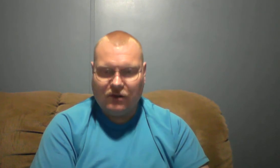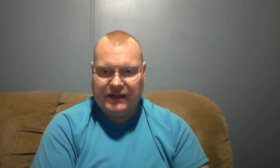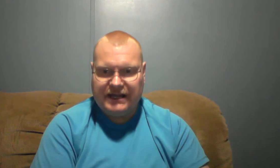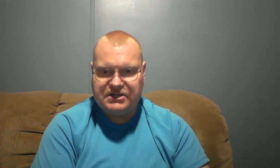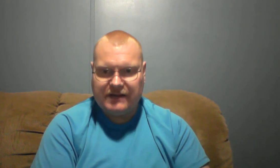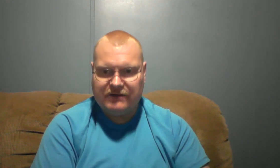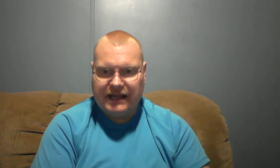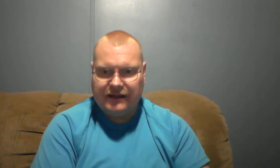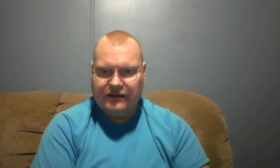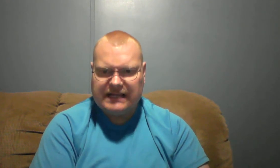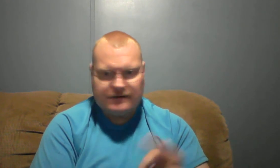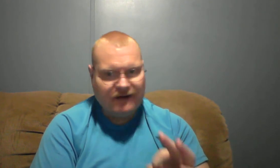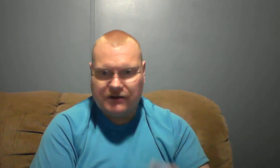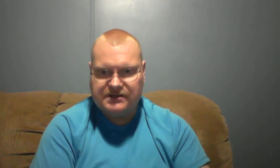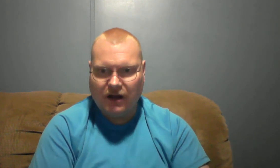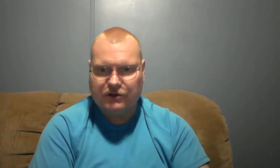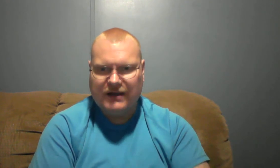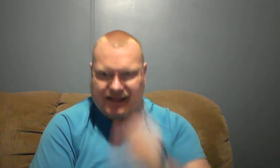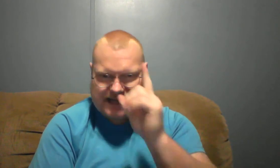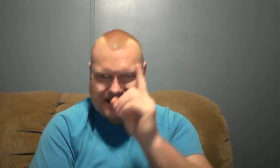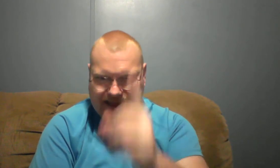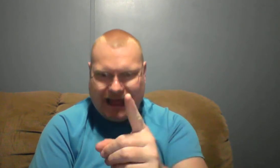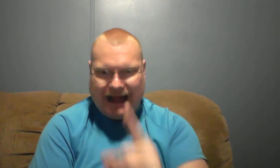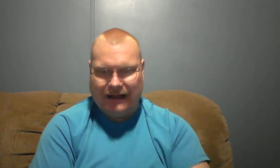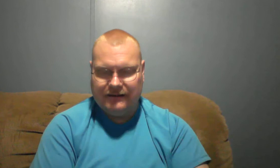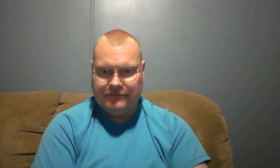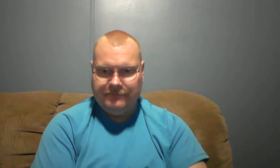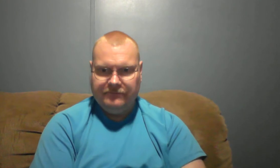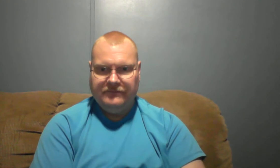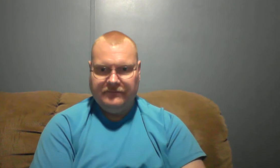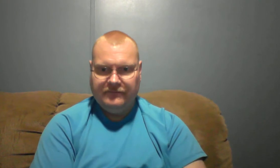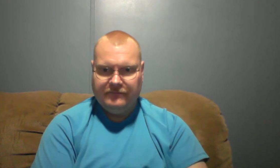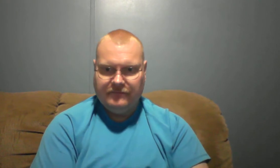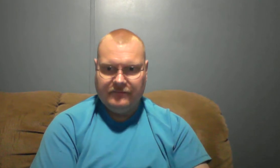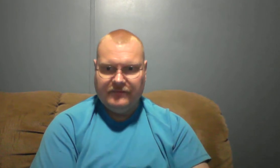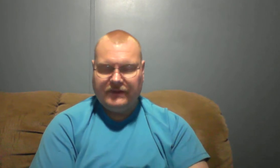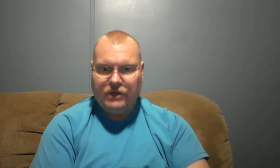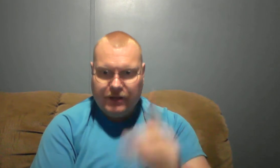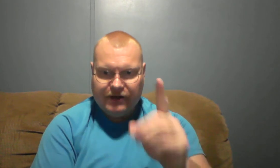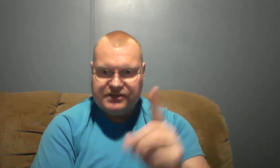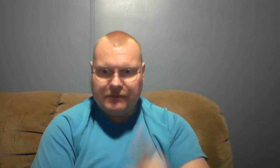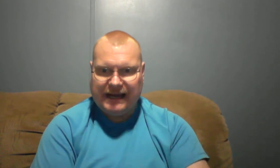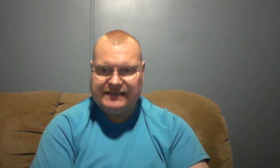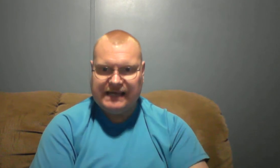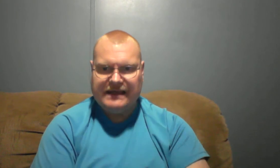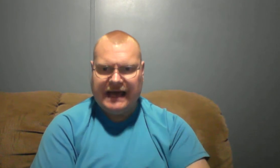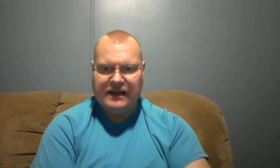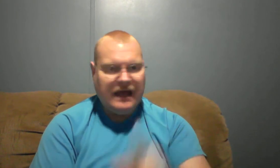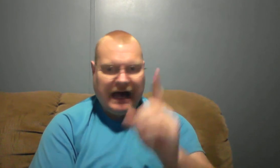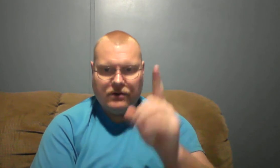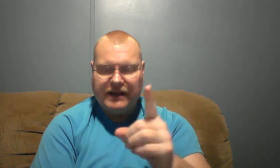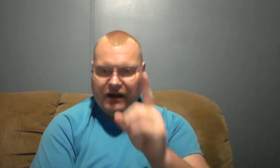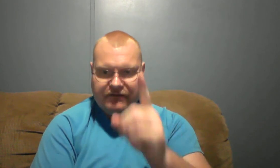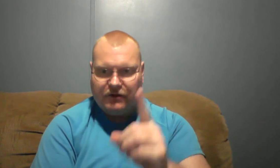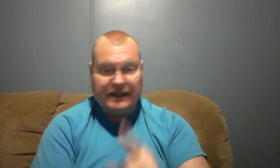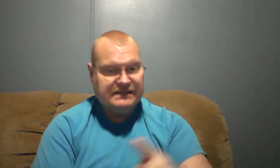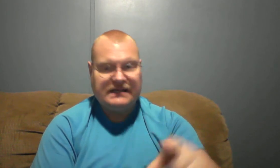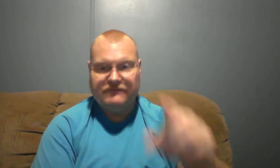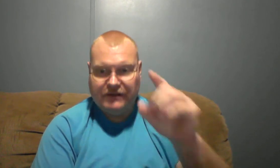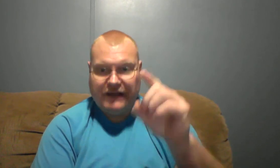bit each and every day. That's a false doctrine. That's a lie. You hear somebody say that, I don't care if they're, it says, if